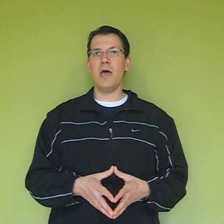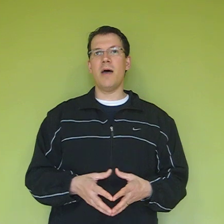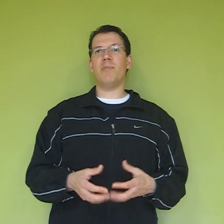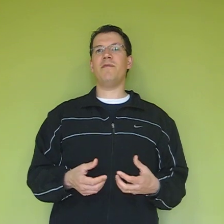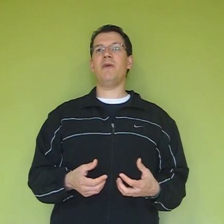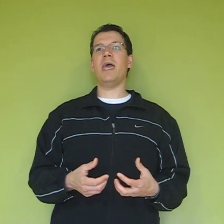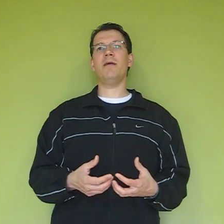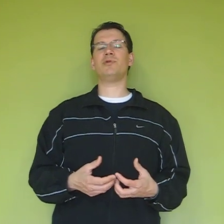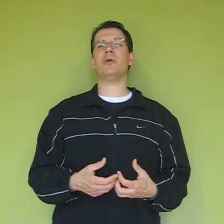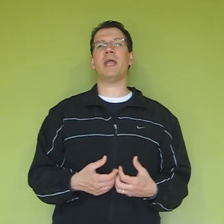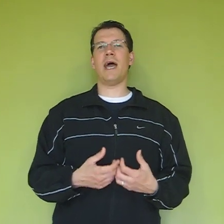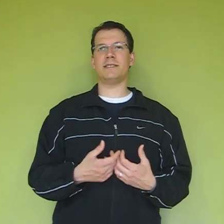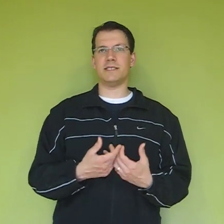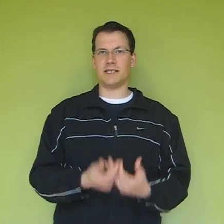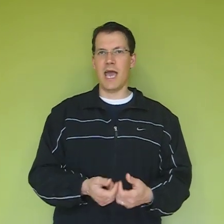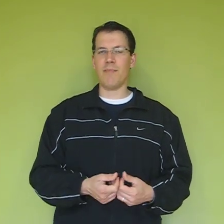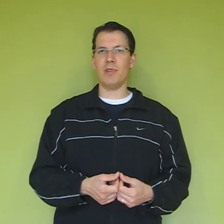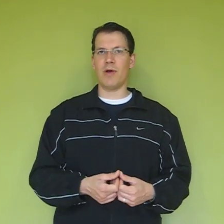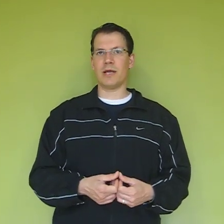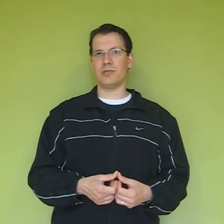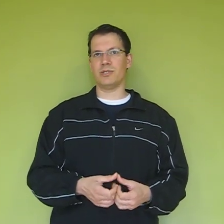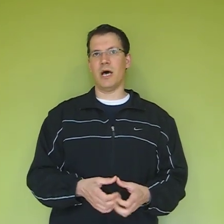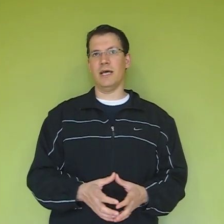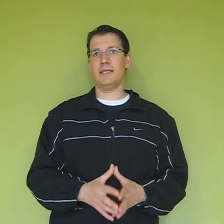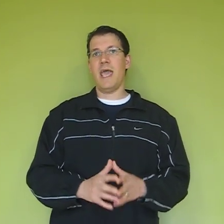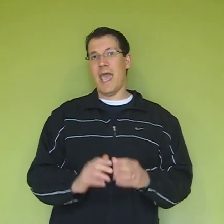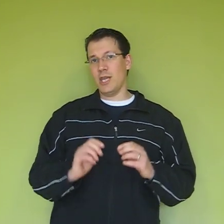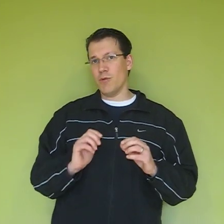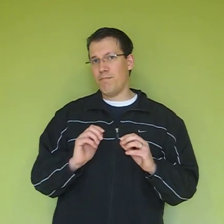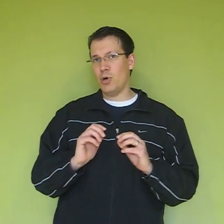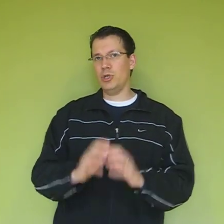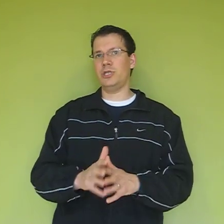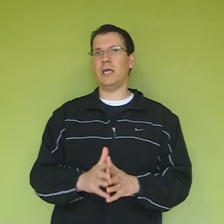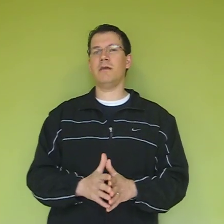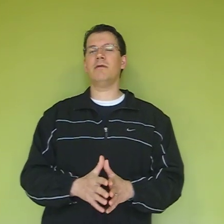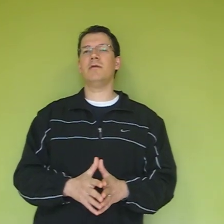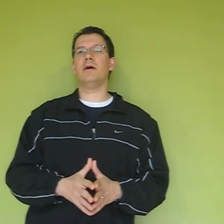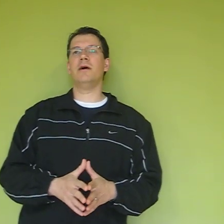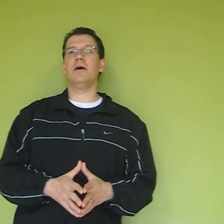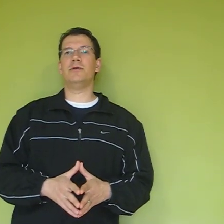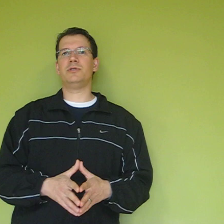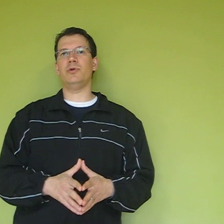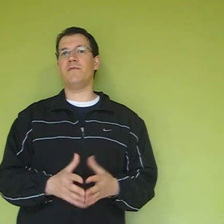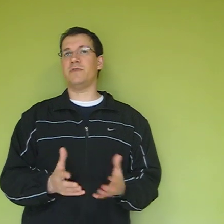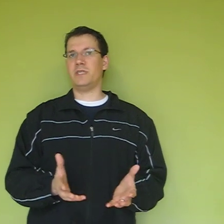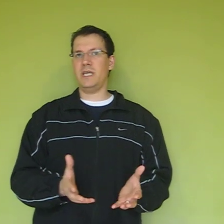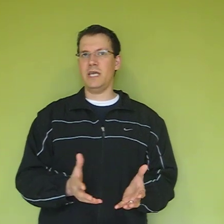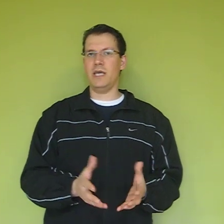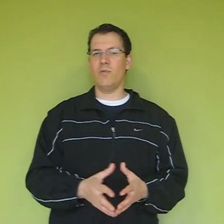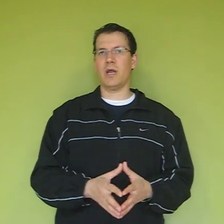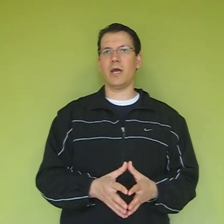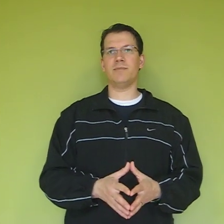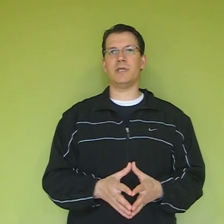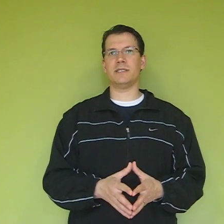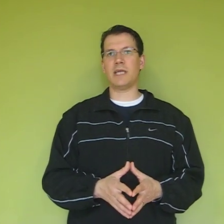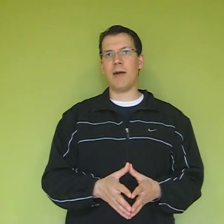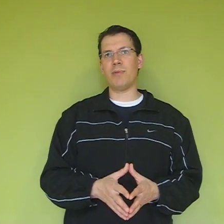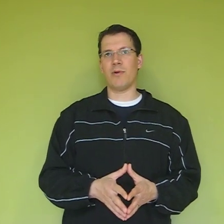But if you end up doing it as a scapular exercise and you're pushing to fatigue when it comes to that scapular